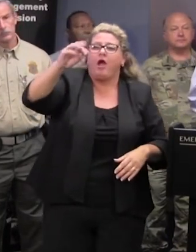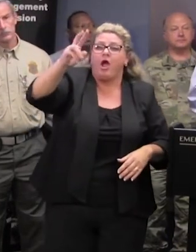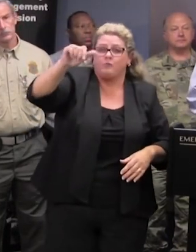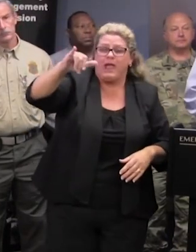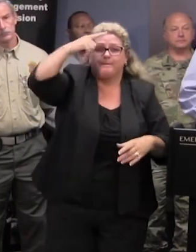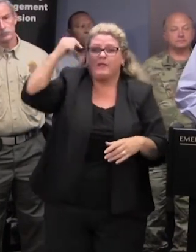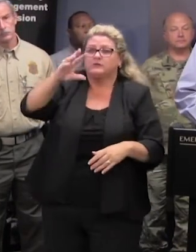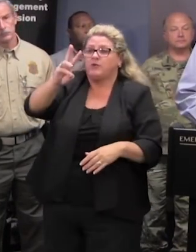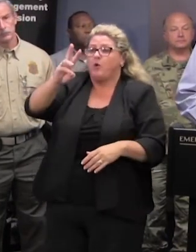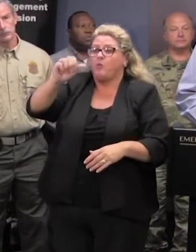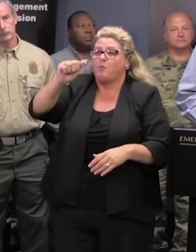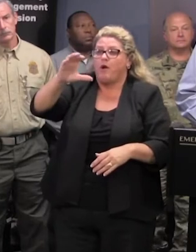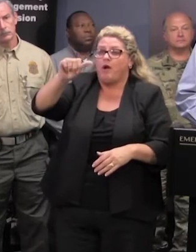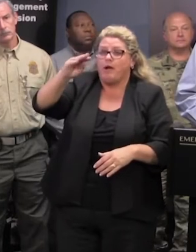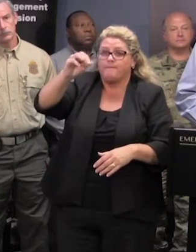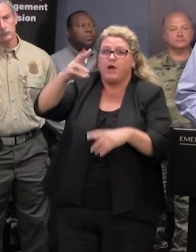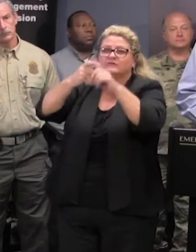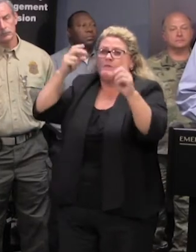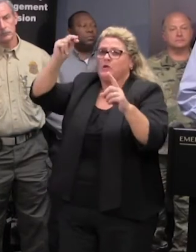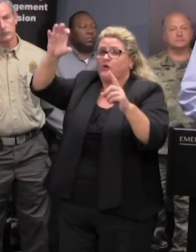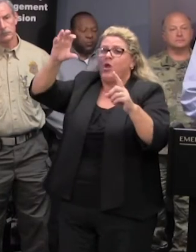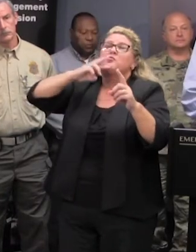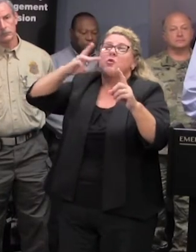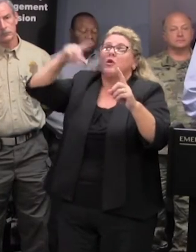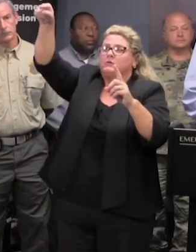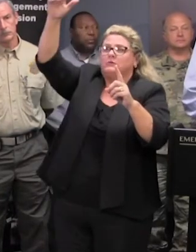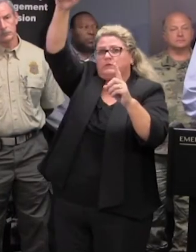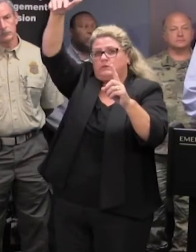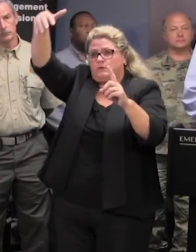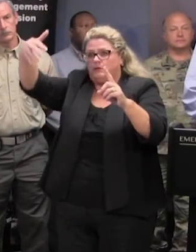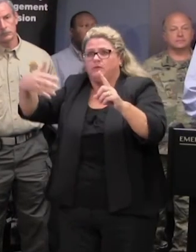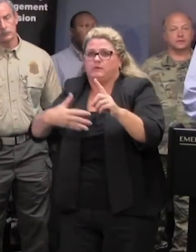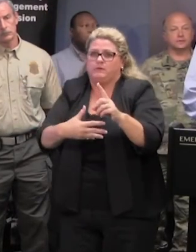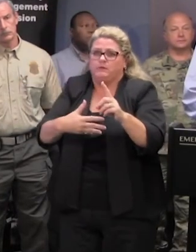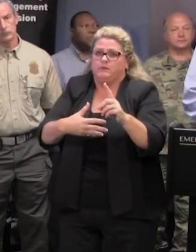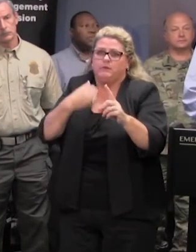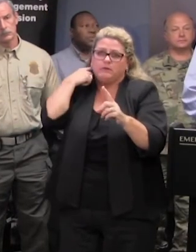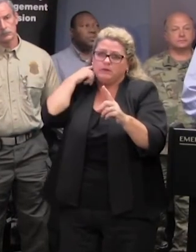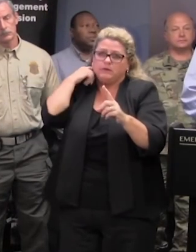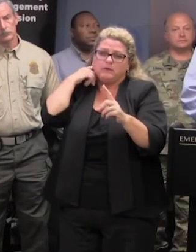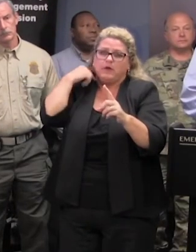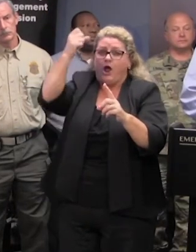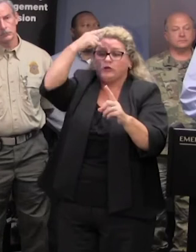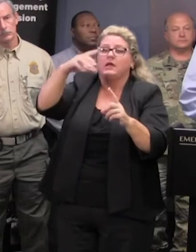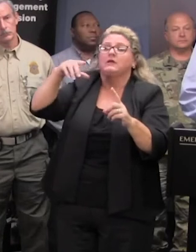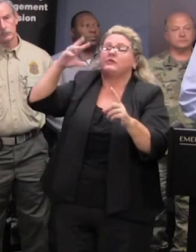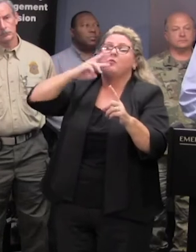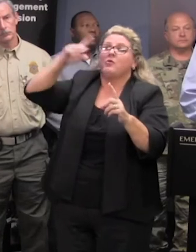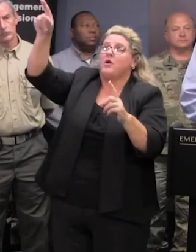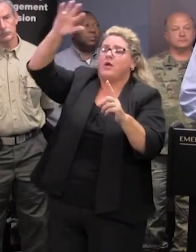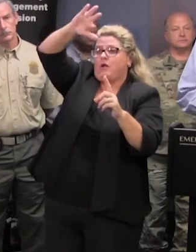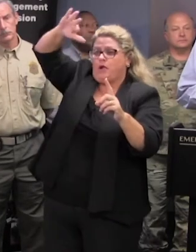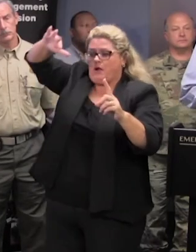out of north carolina the town that is directly in the path or the waccamaw actually circles around conway to some